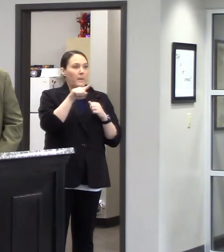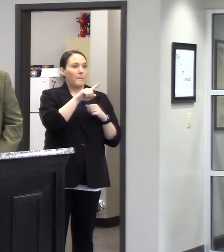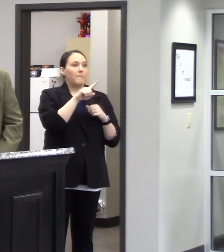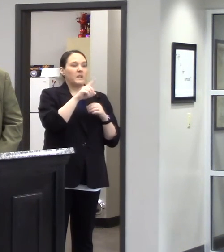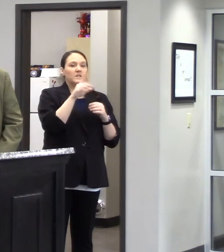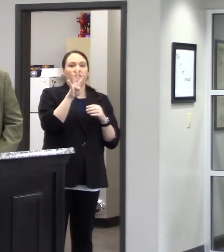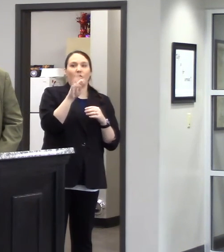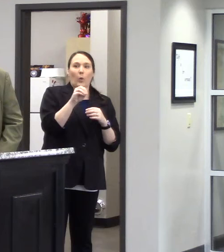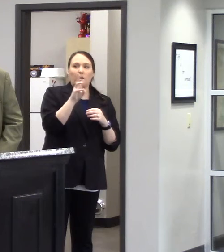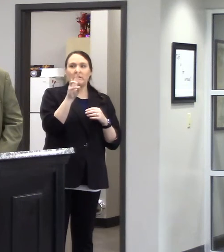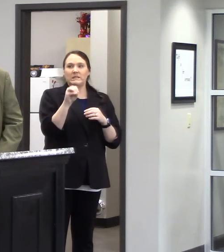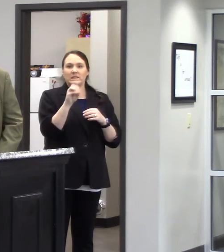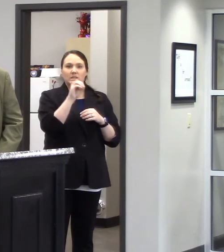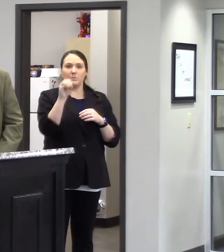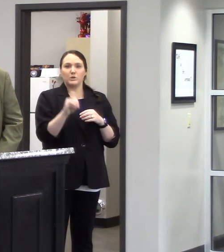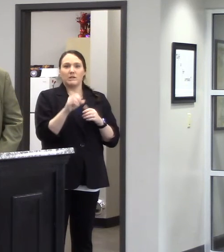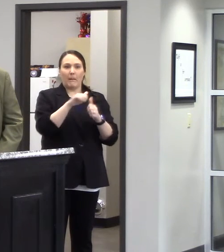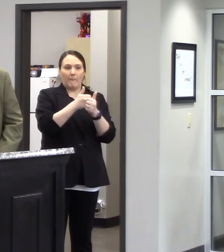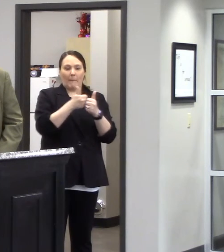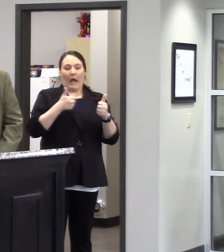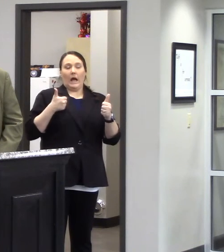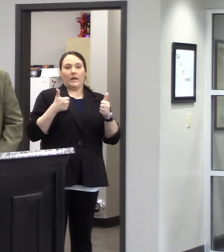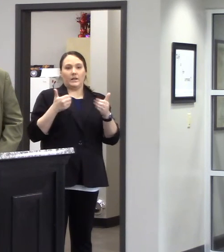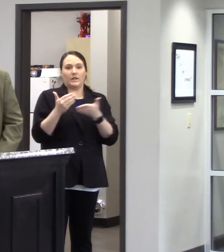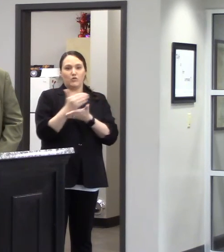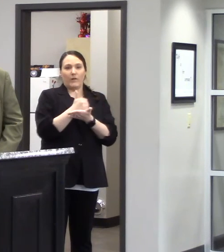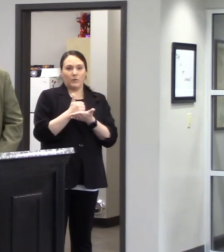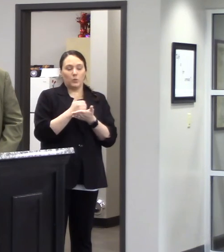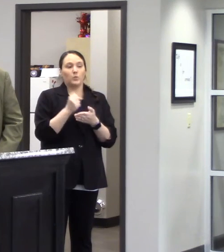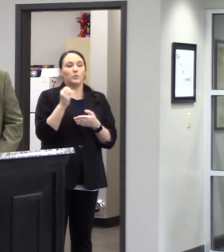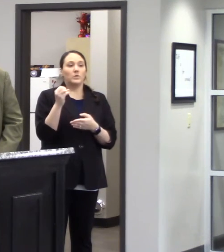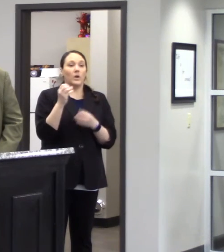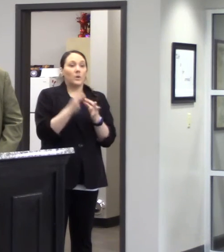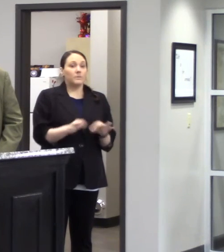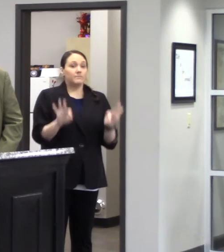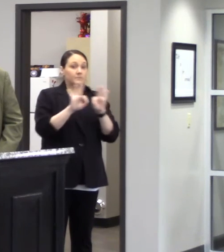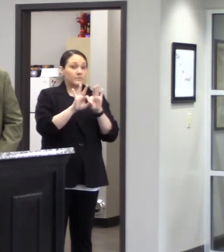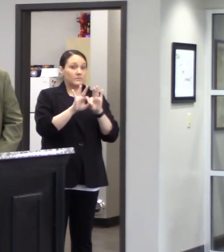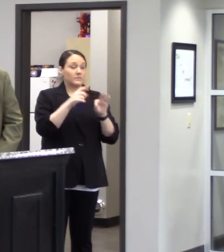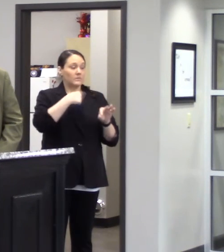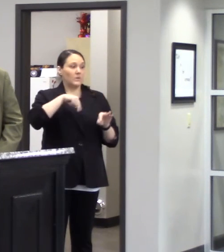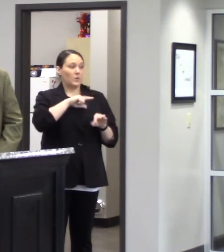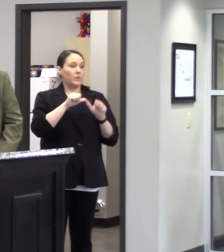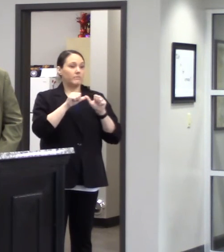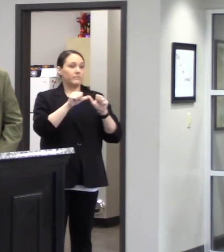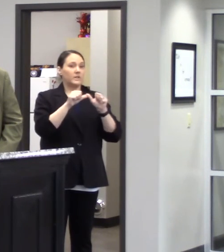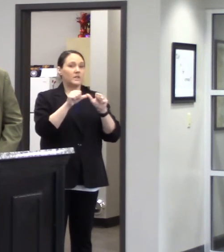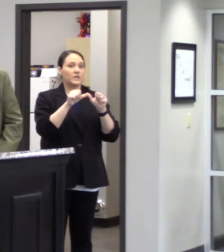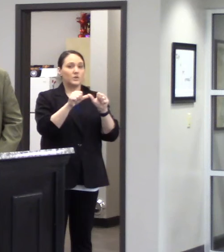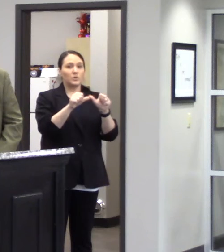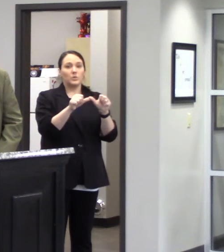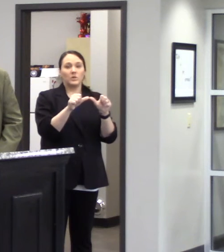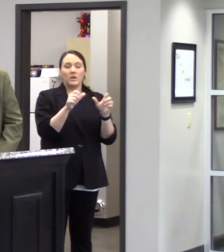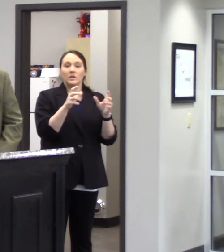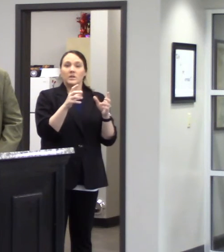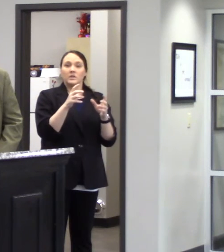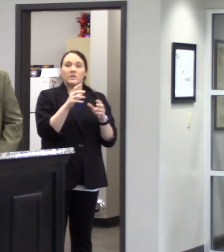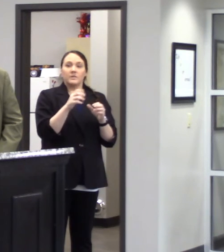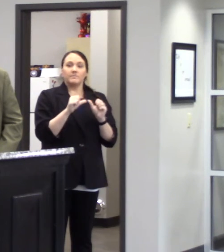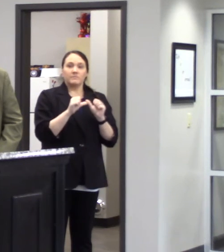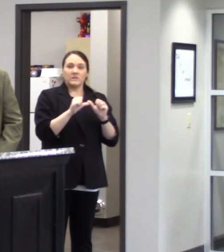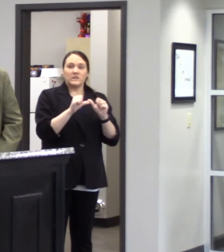percent behind in revenues and and it's so important that we uh that we continue i think to to